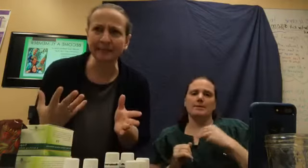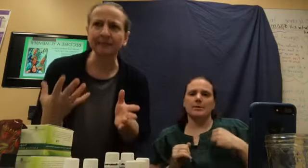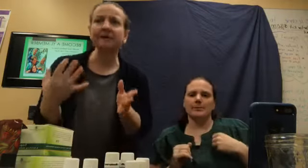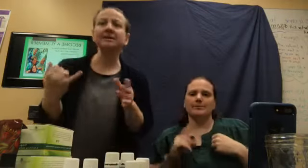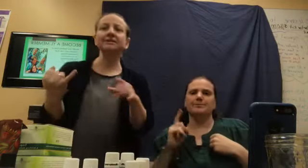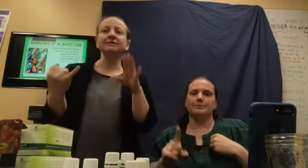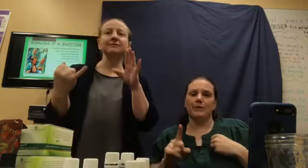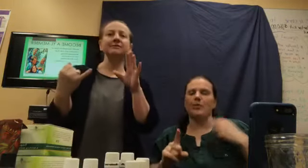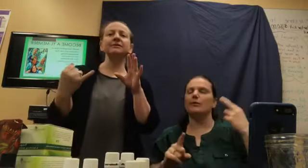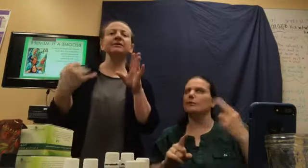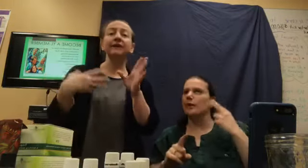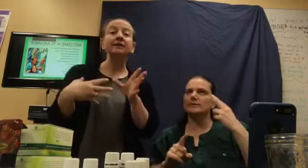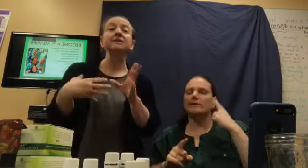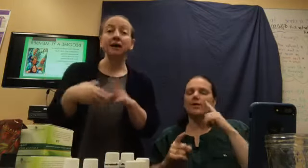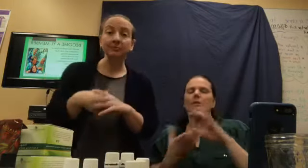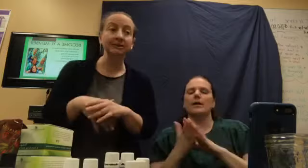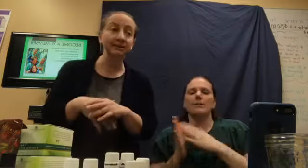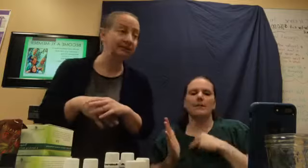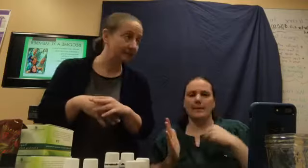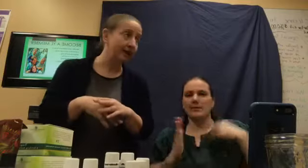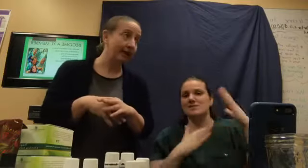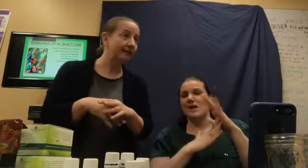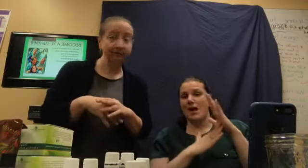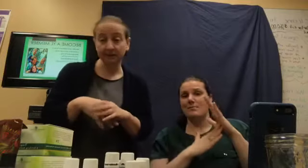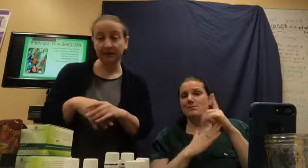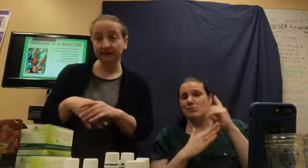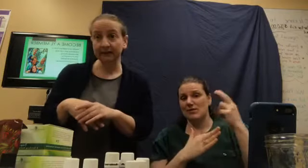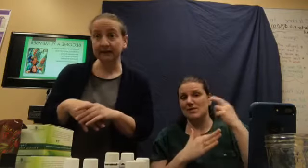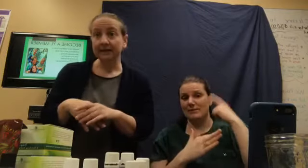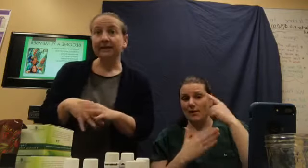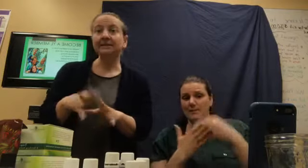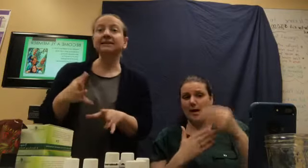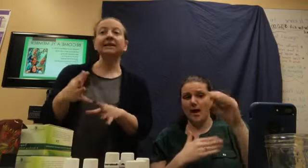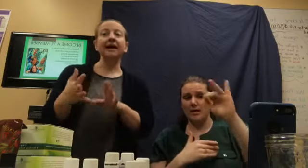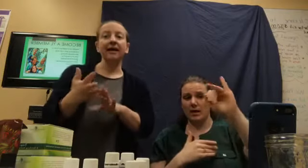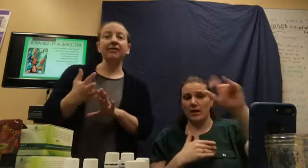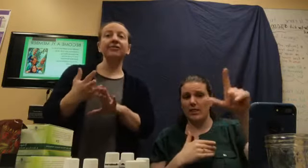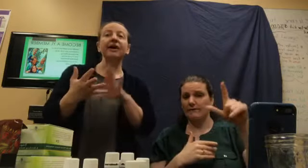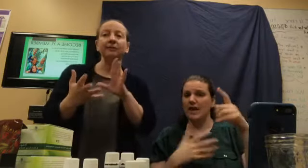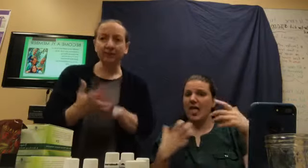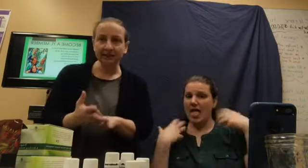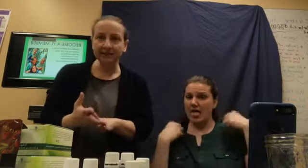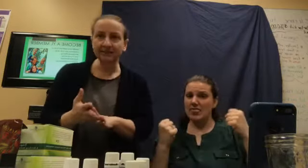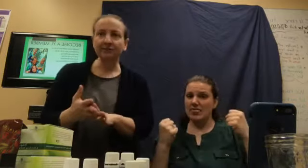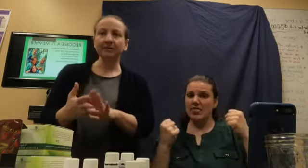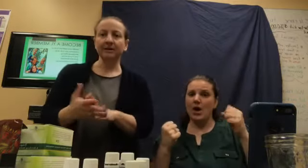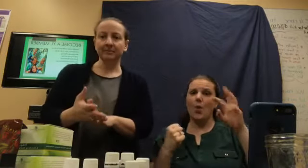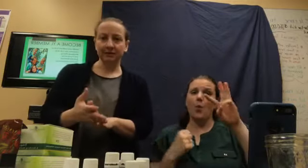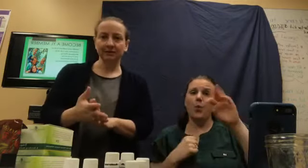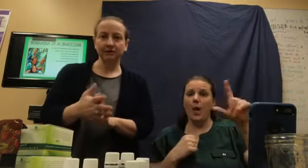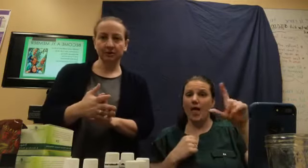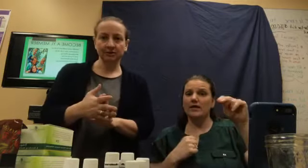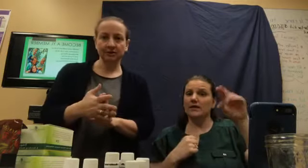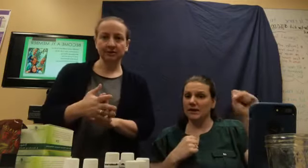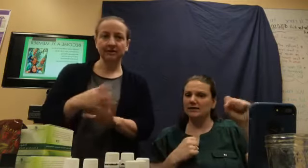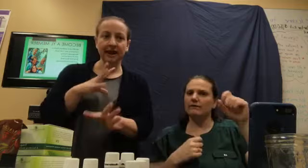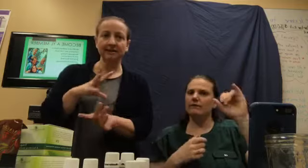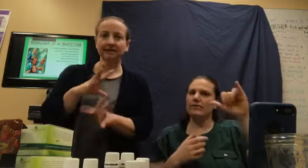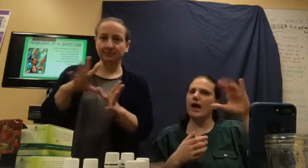member is the very top reason to buy from Young Living is to get health and wellness from a company you can trust. That's the